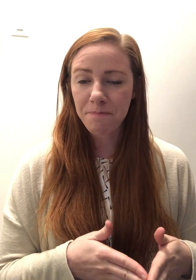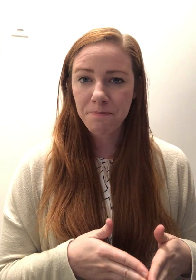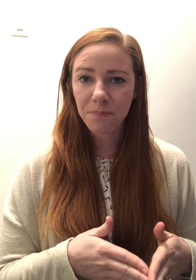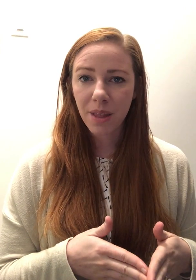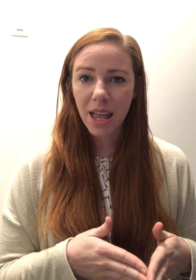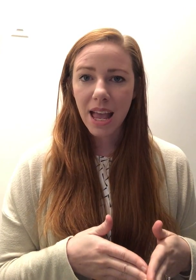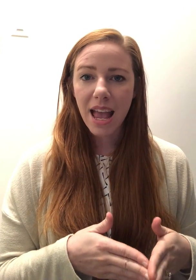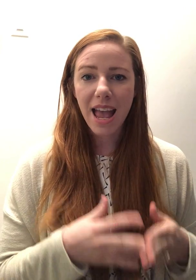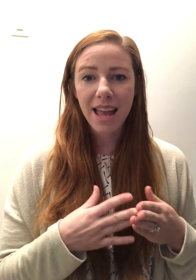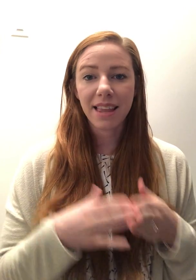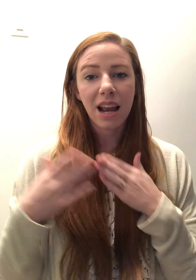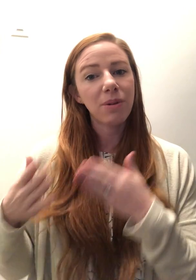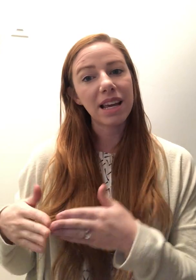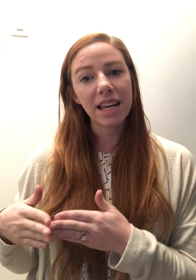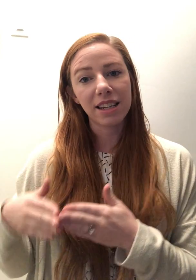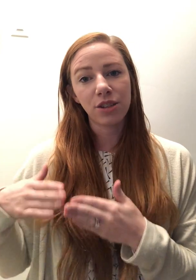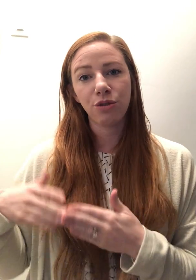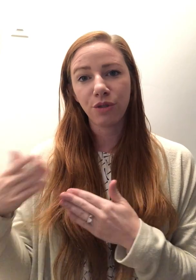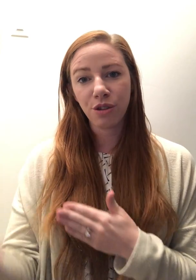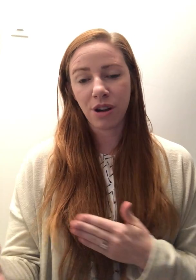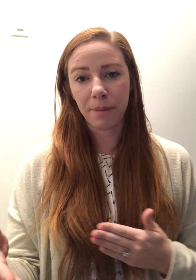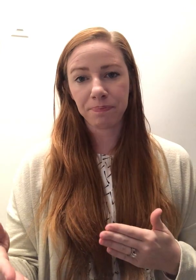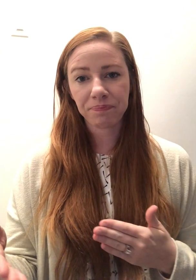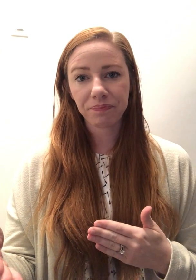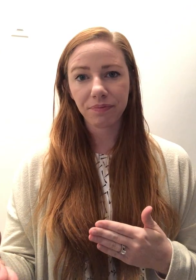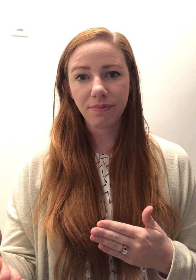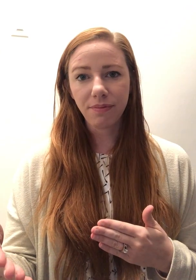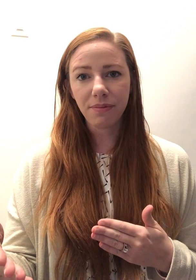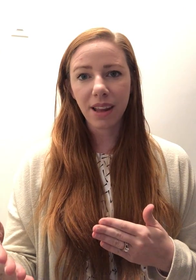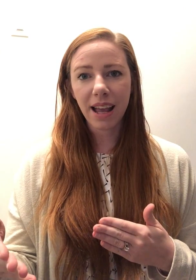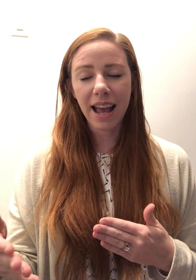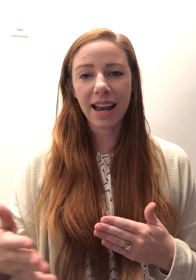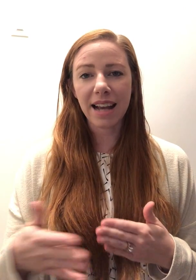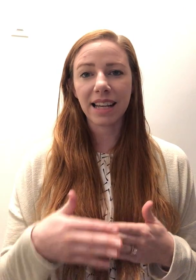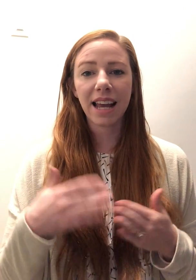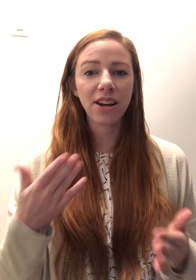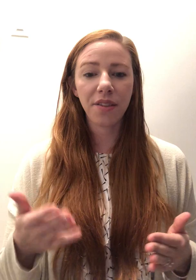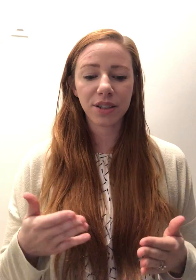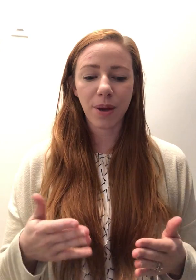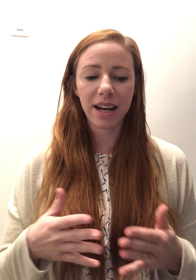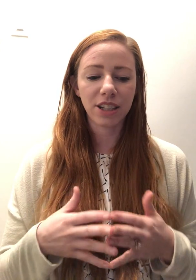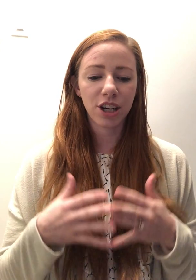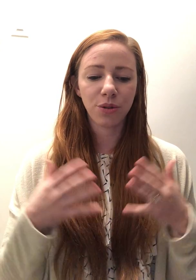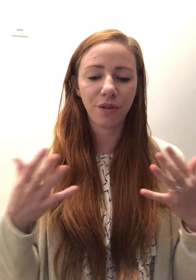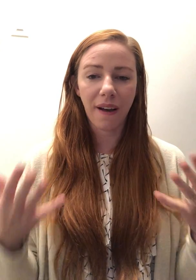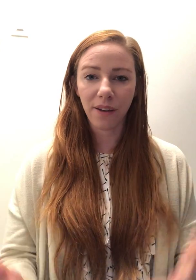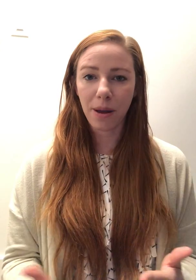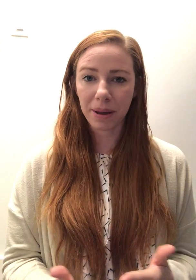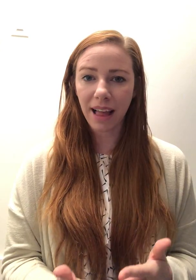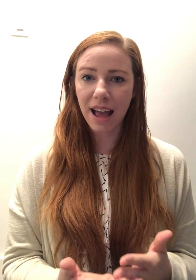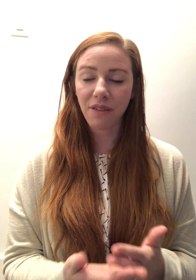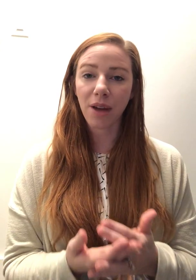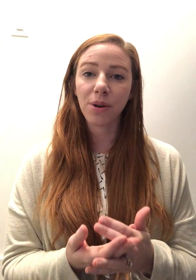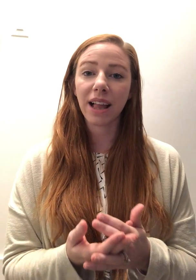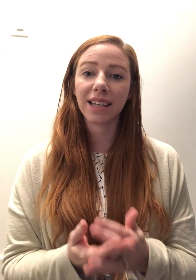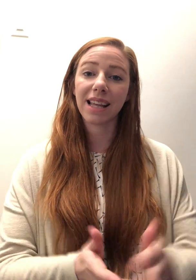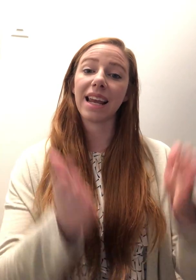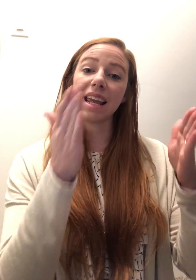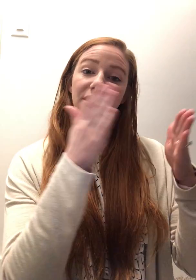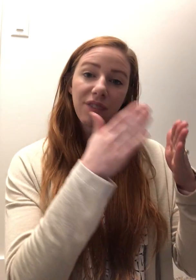and then I would eat to further numb. And as I gained all this weight and I started to evaluate my life, I realized that if